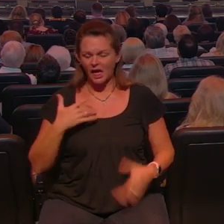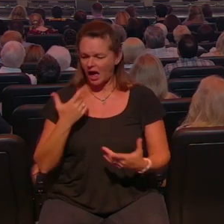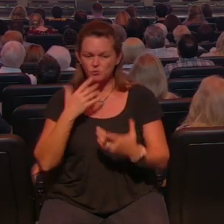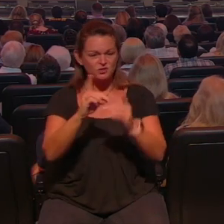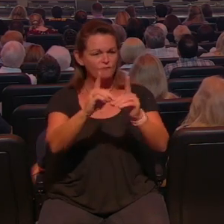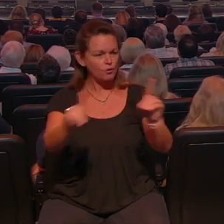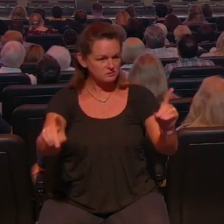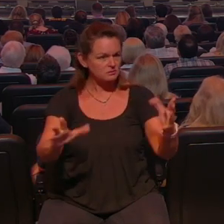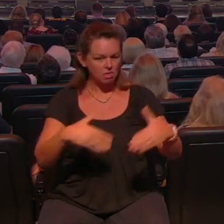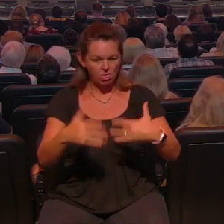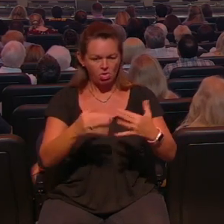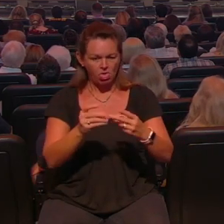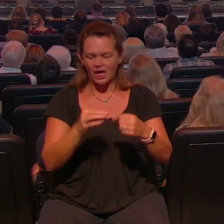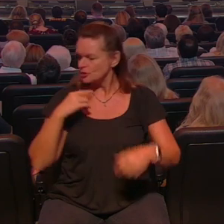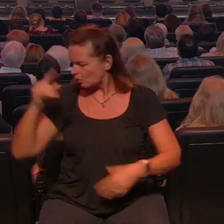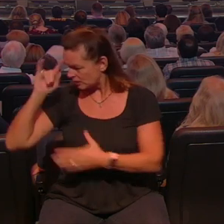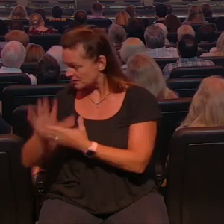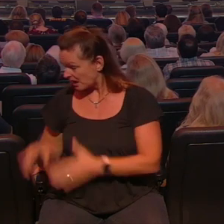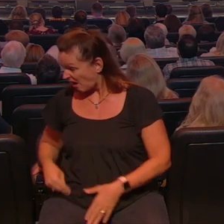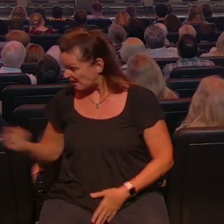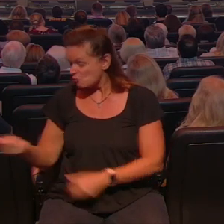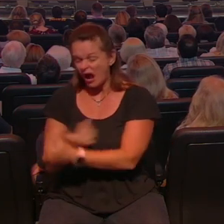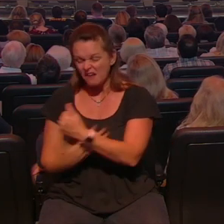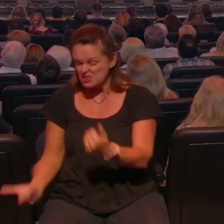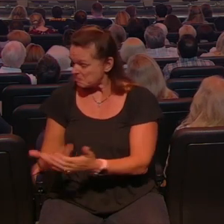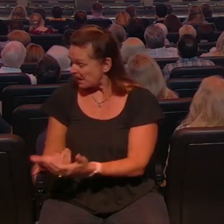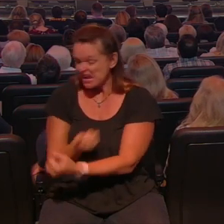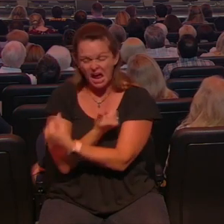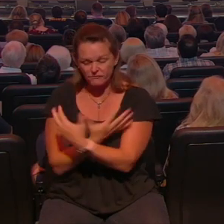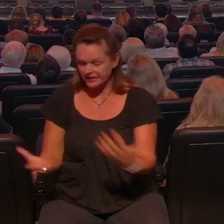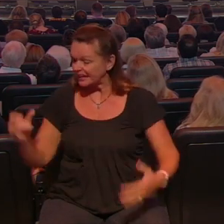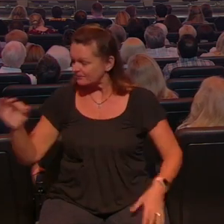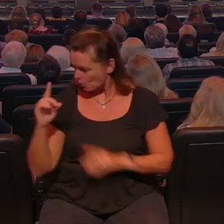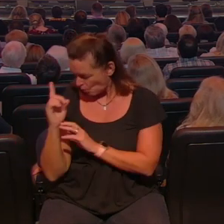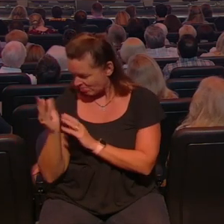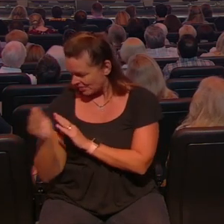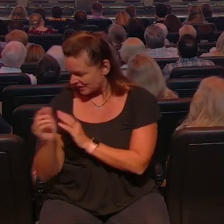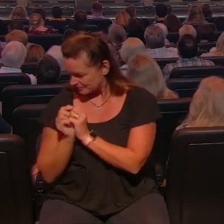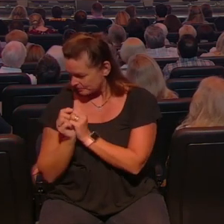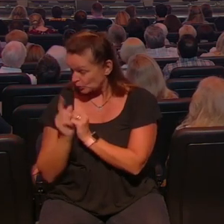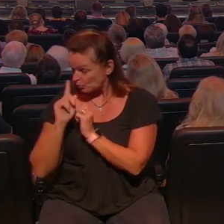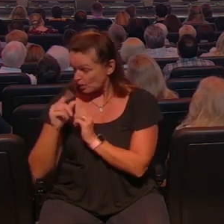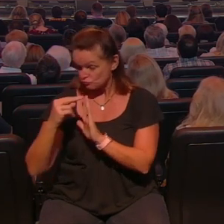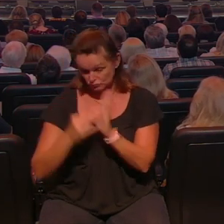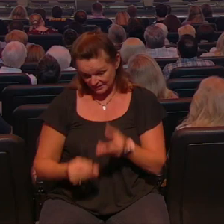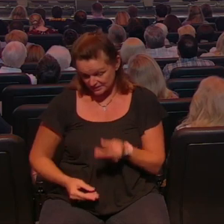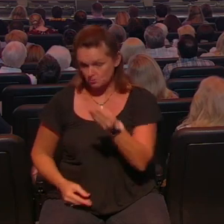and I said to my husband I'll give you everything you want in the divorce if you'll do one thing if you'll read this book so he